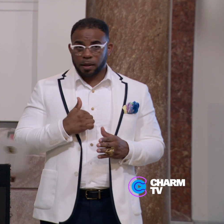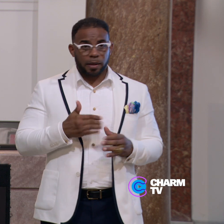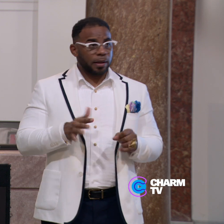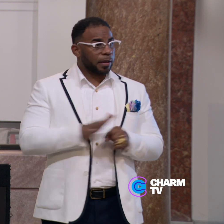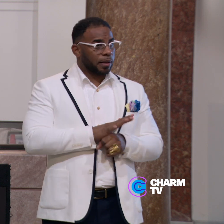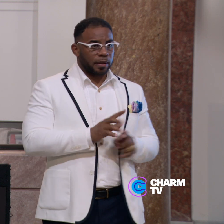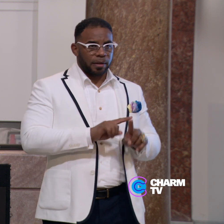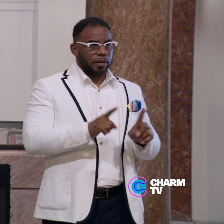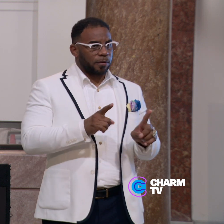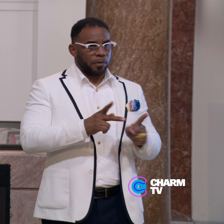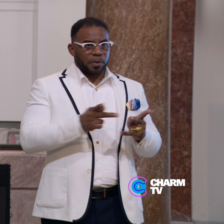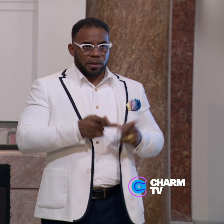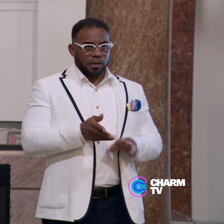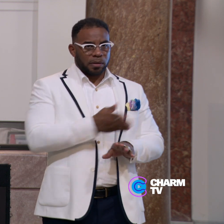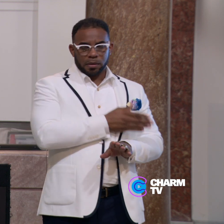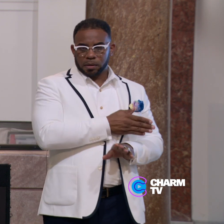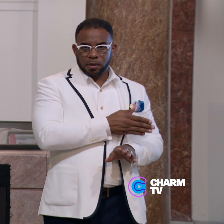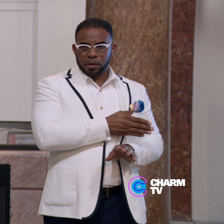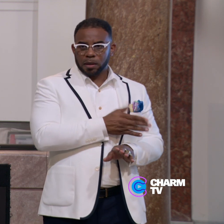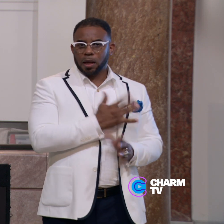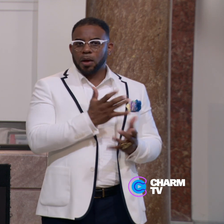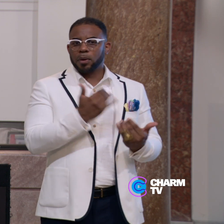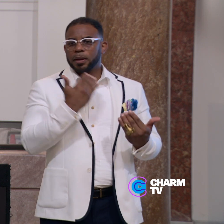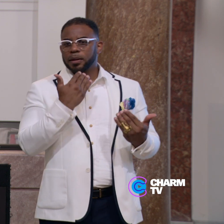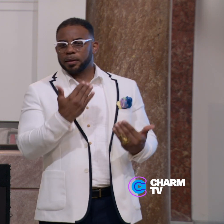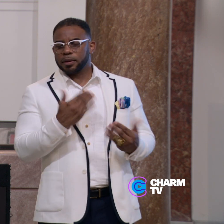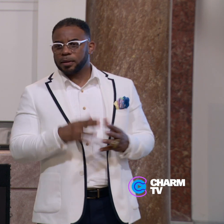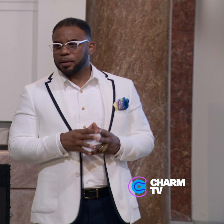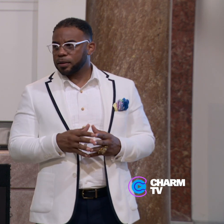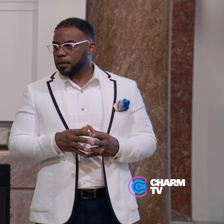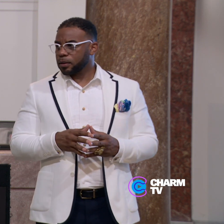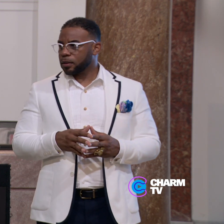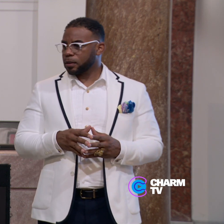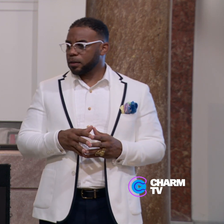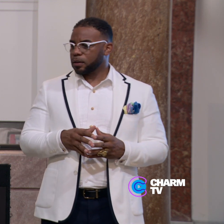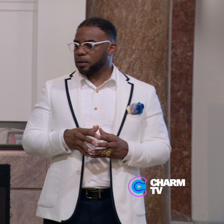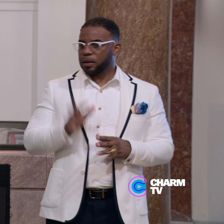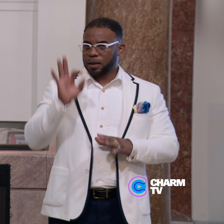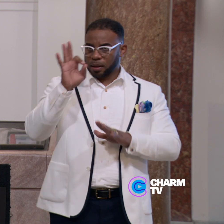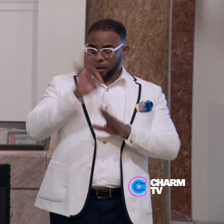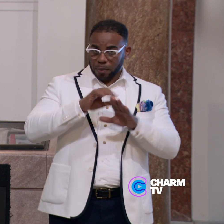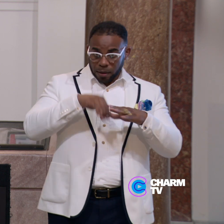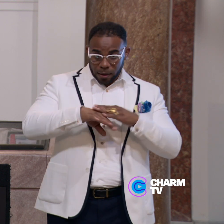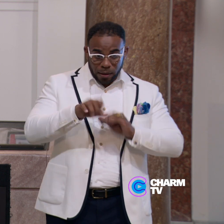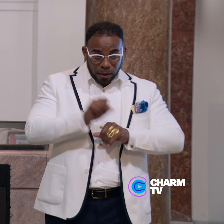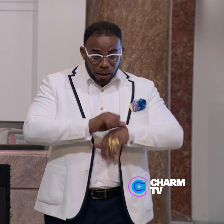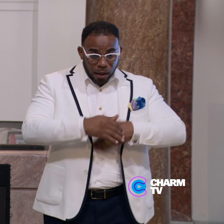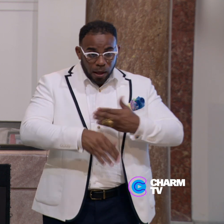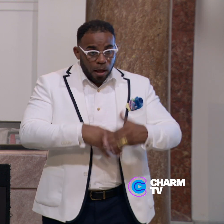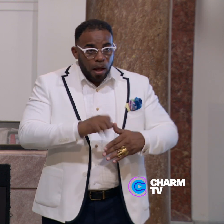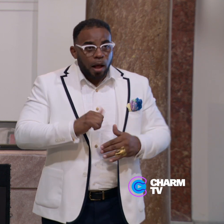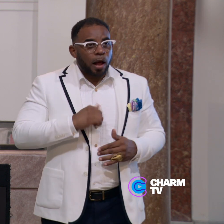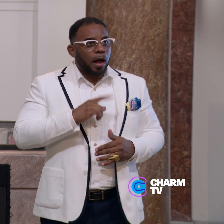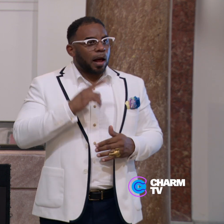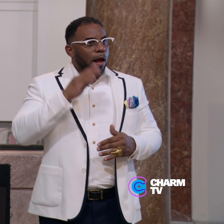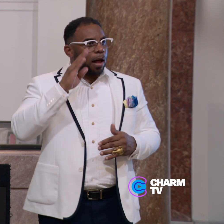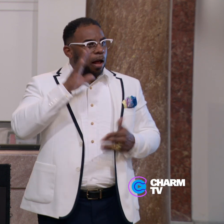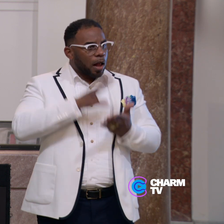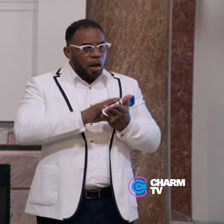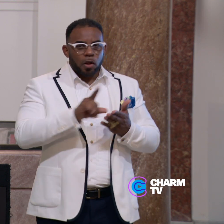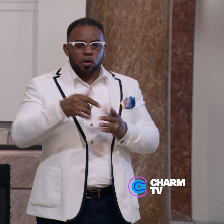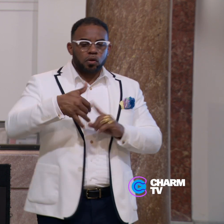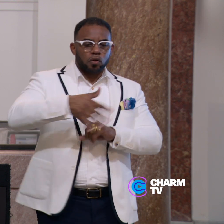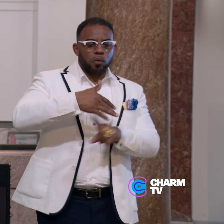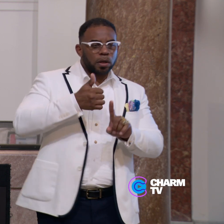completely different position. I want to thank I'm nine months into this job, but what I've learned is you